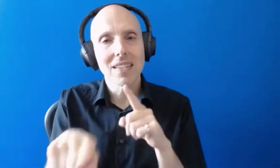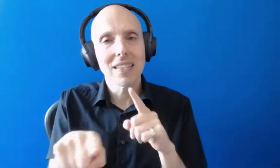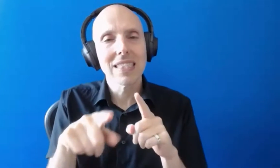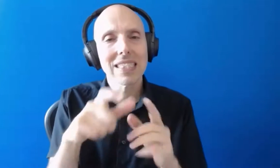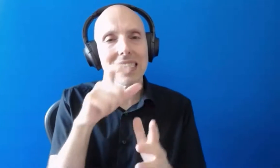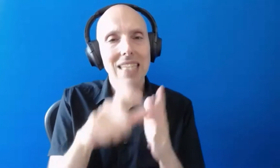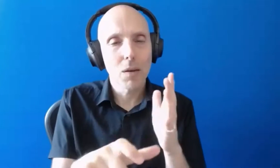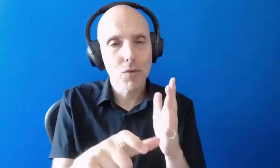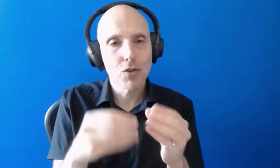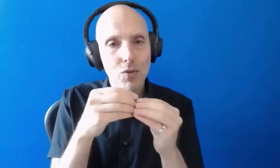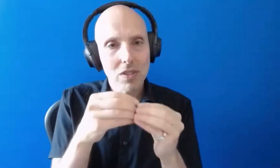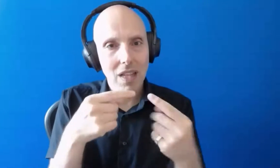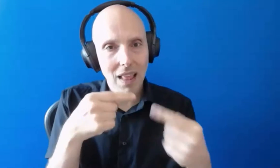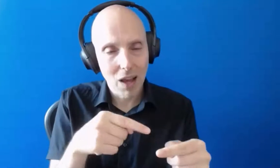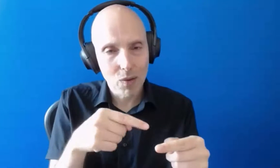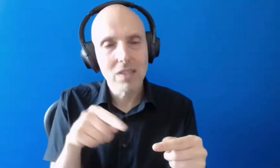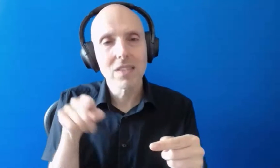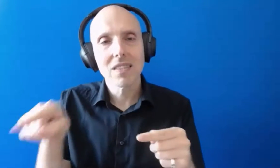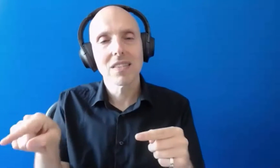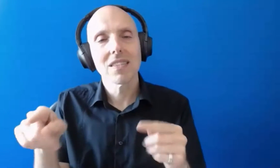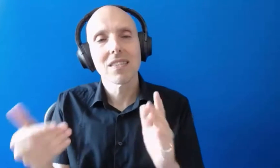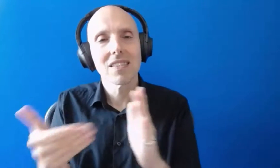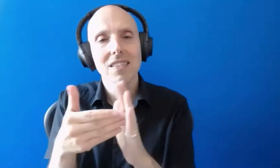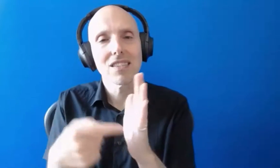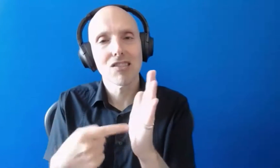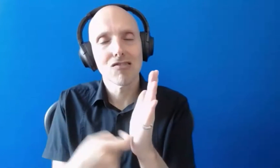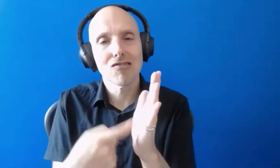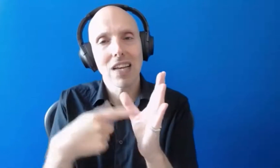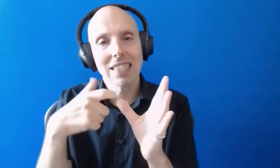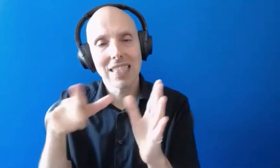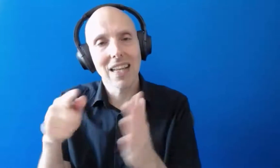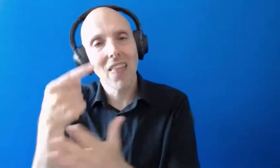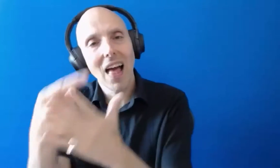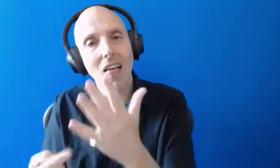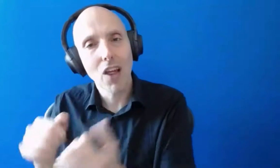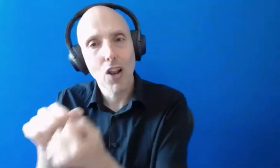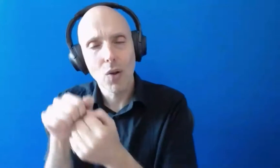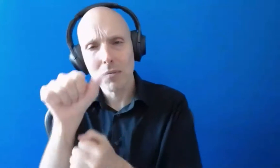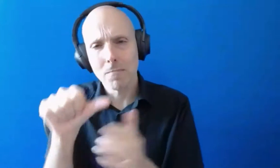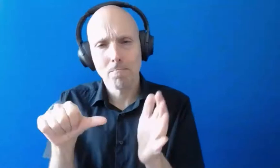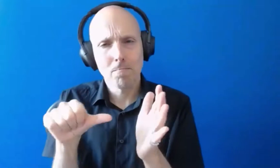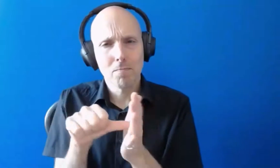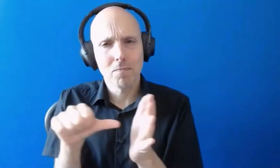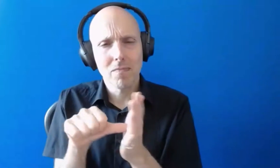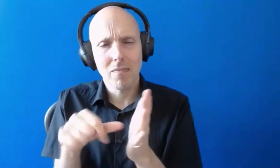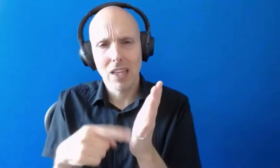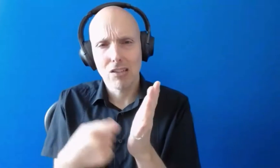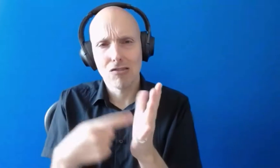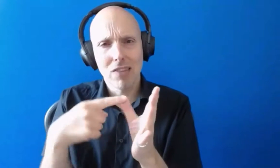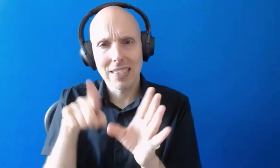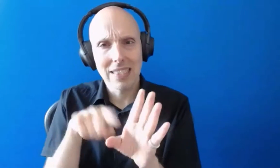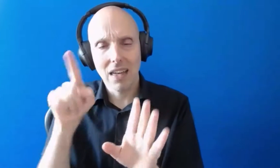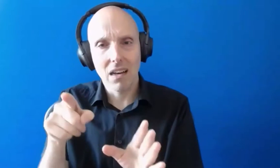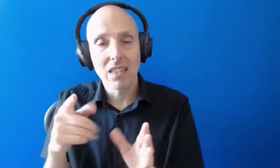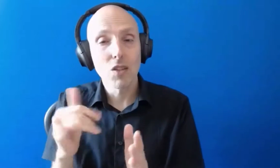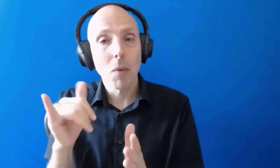specializes in all of the other loans and maintenance and stepped in at the last moment this morning and but we're having some difficulties getting her through so we might